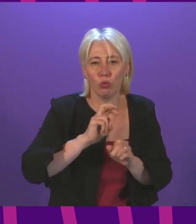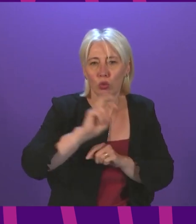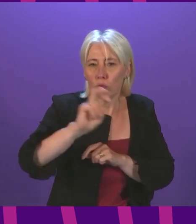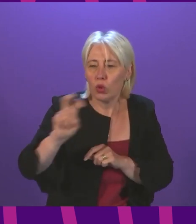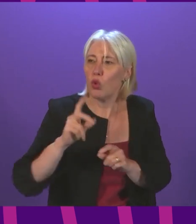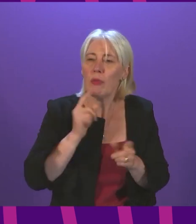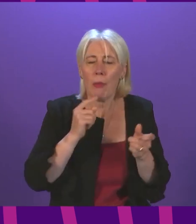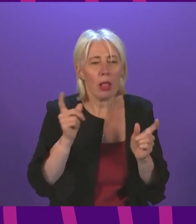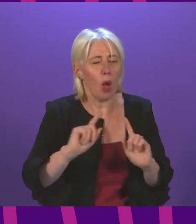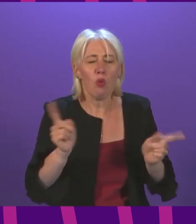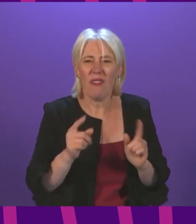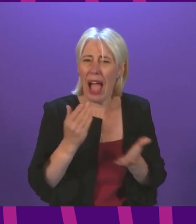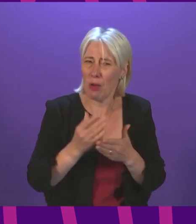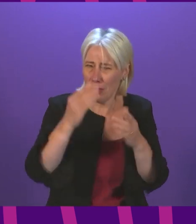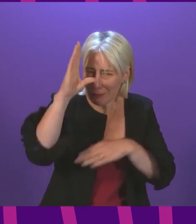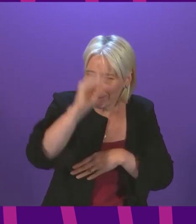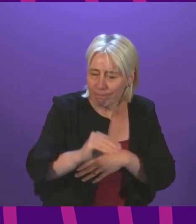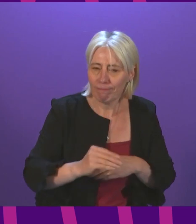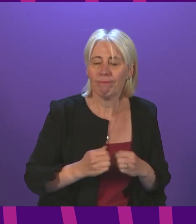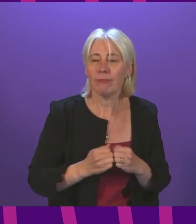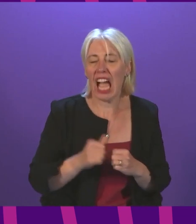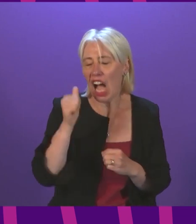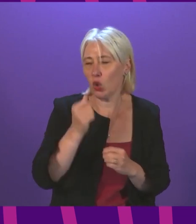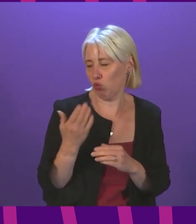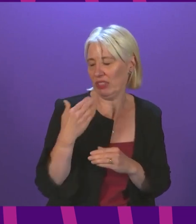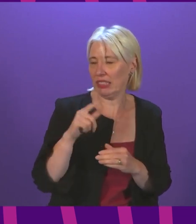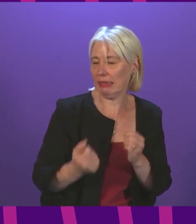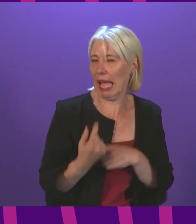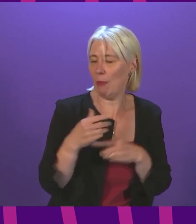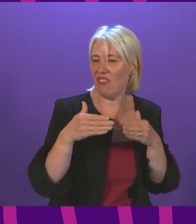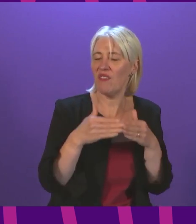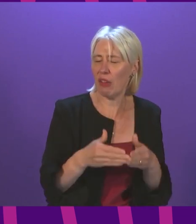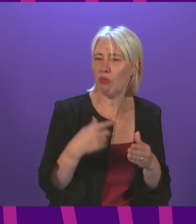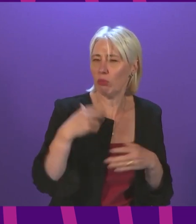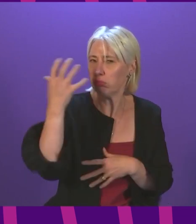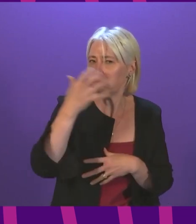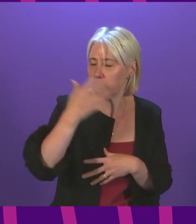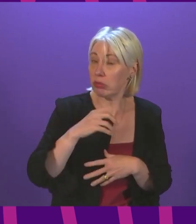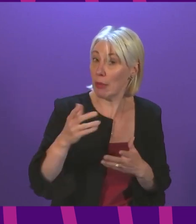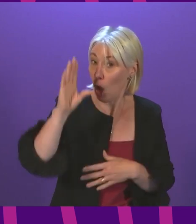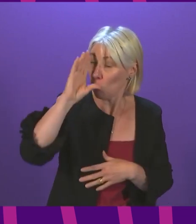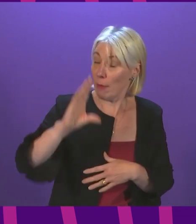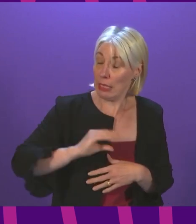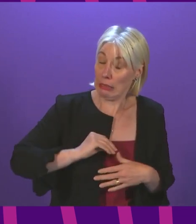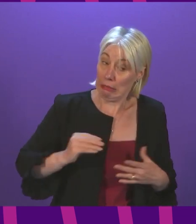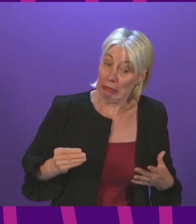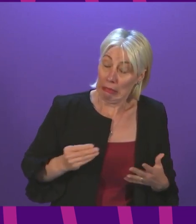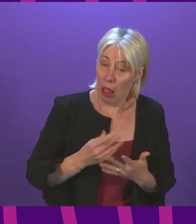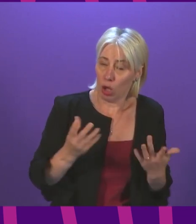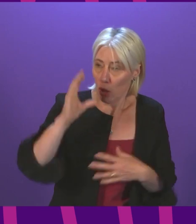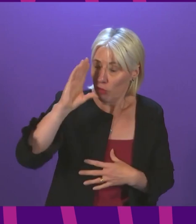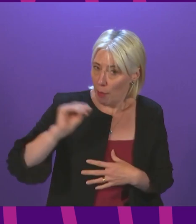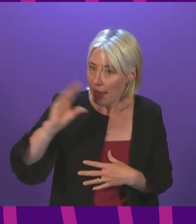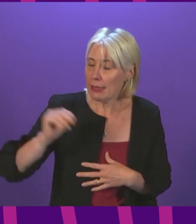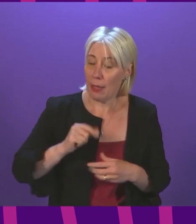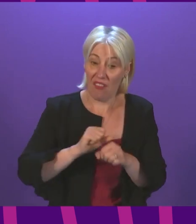incidents on ferries are obviously concerning and they are a reminder and there are many reminders that